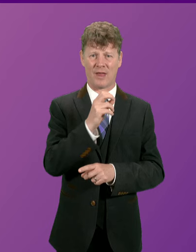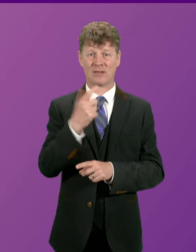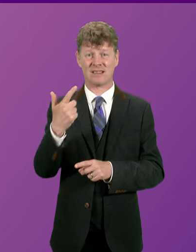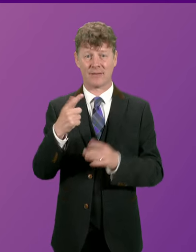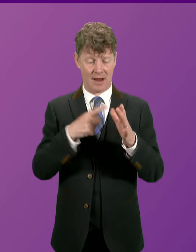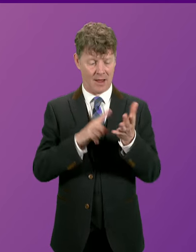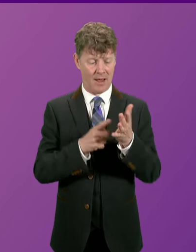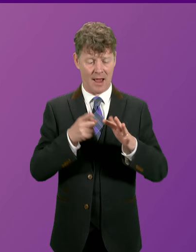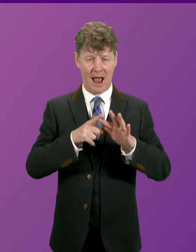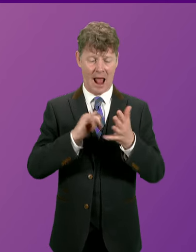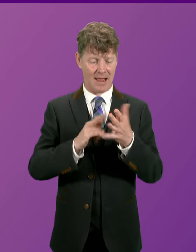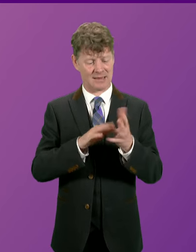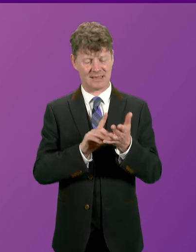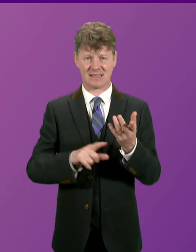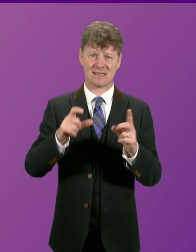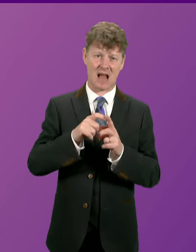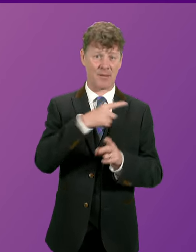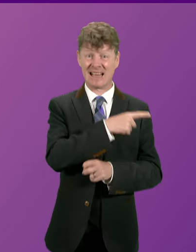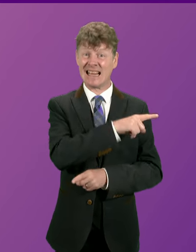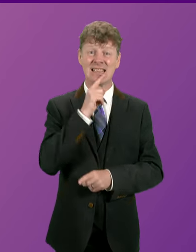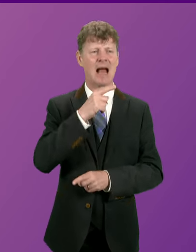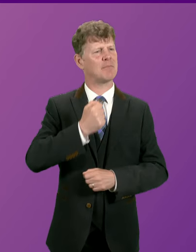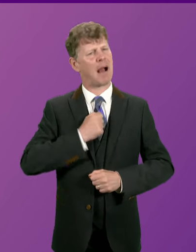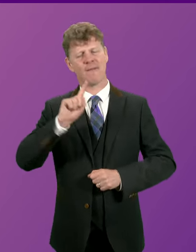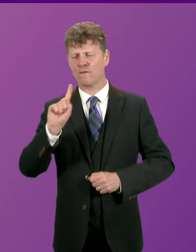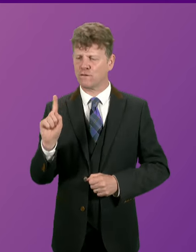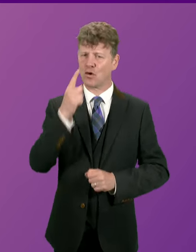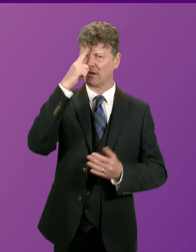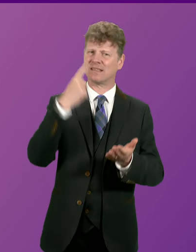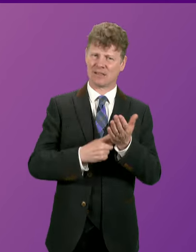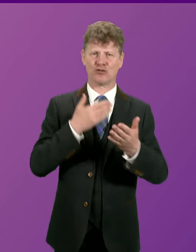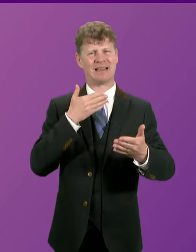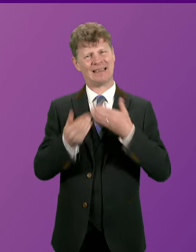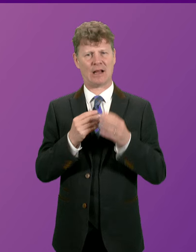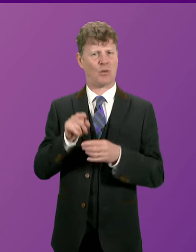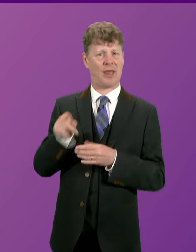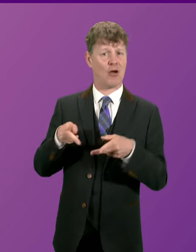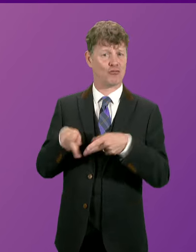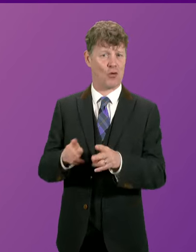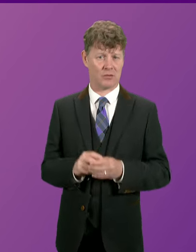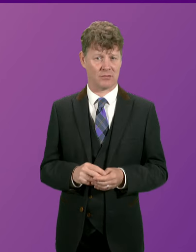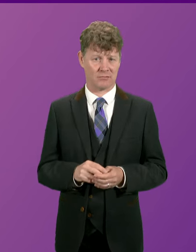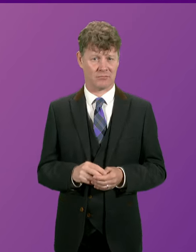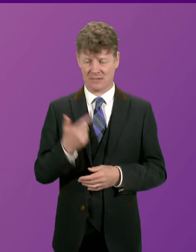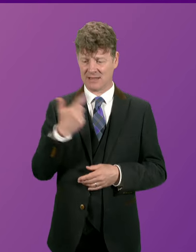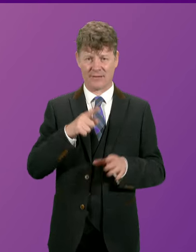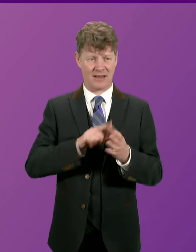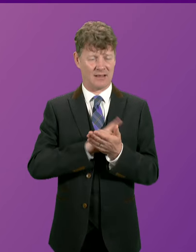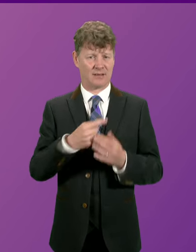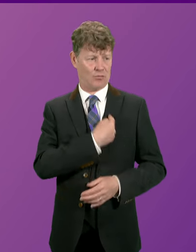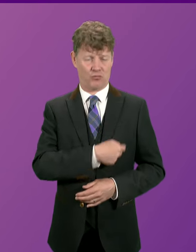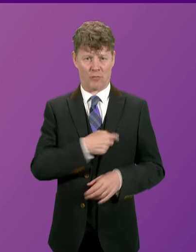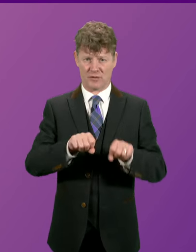Salmon said his first decision, if elected as First Minister, would be to deal with this road. 17 years on, promise broken,